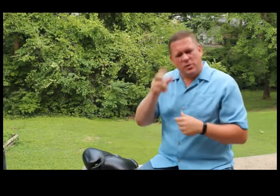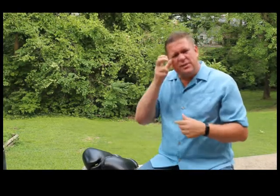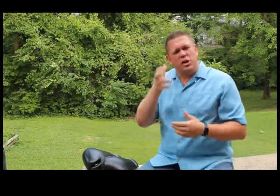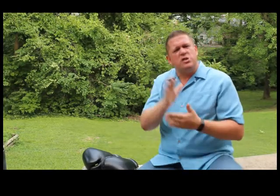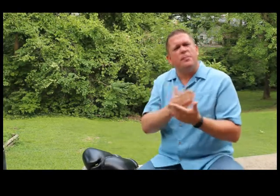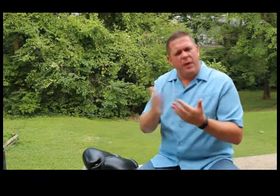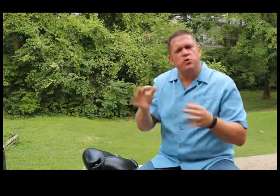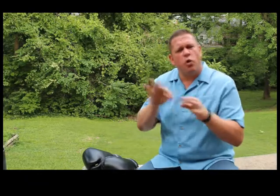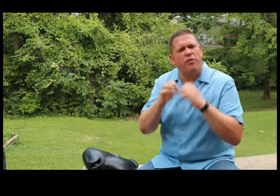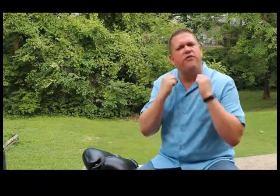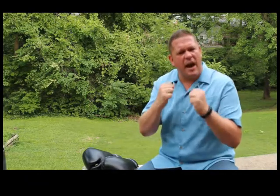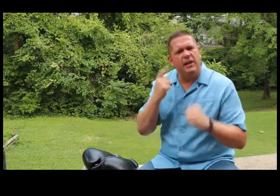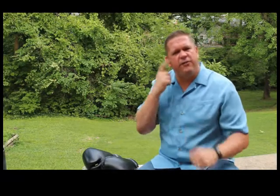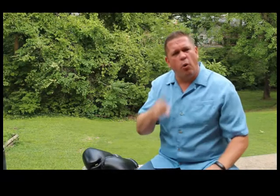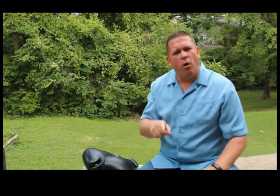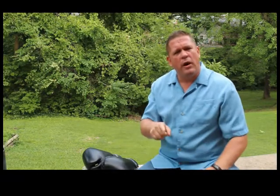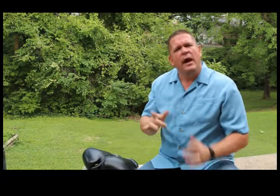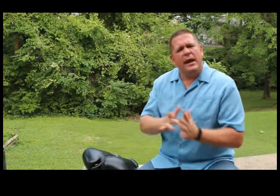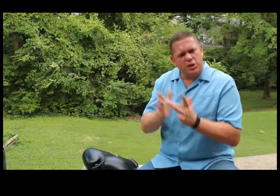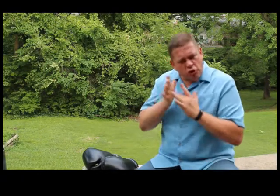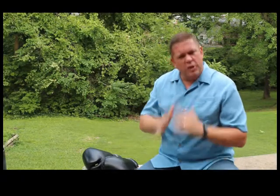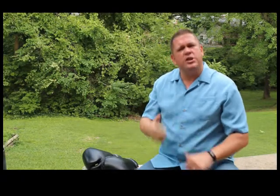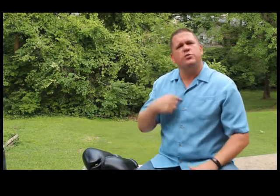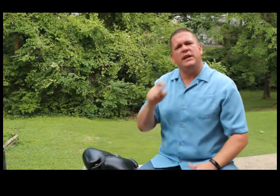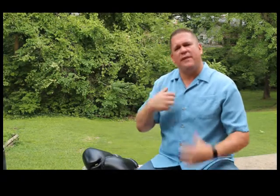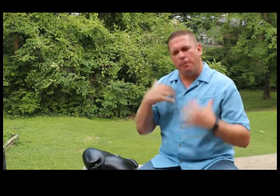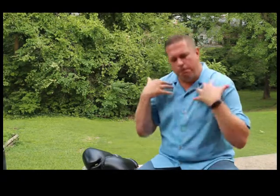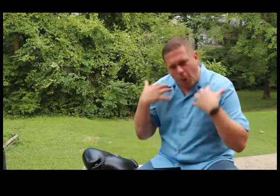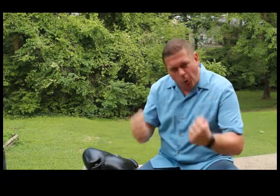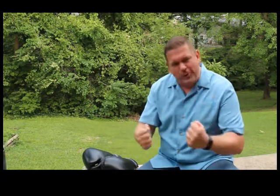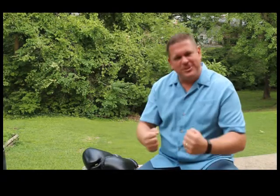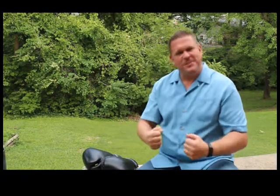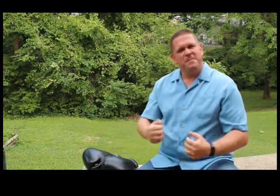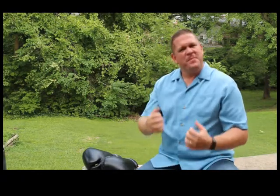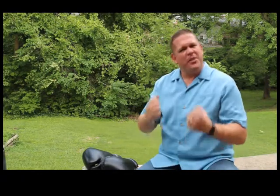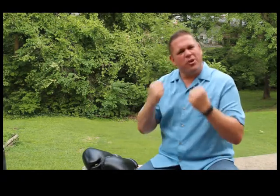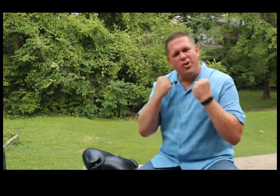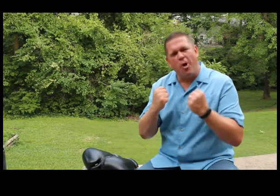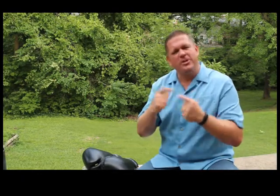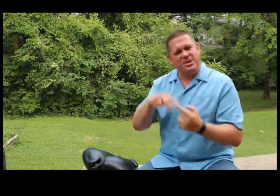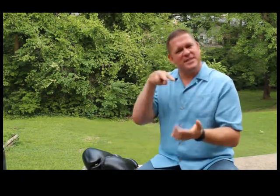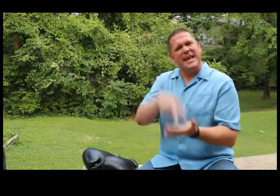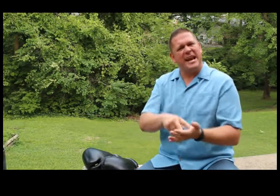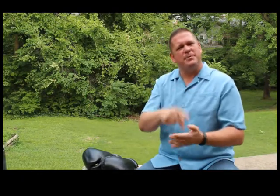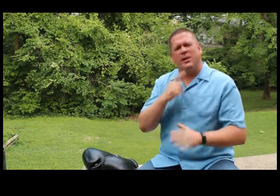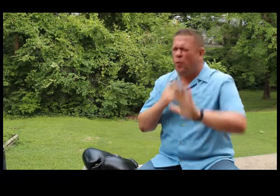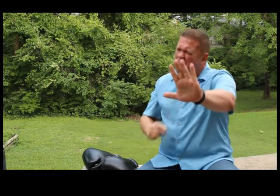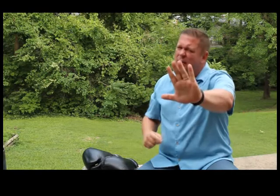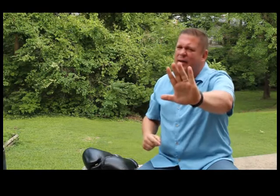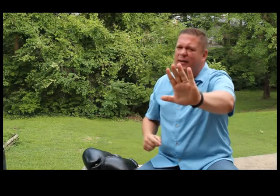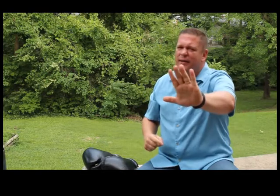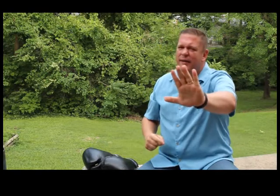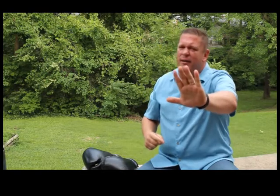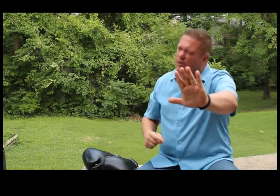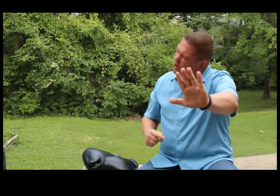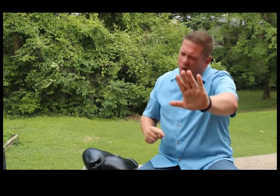So listen, there's some things worth fighting for. And as Christians, we need to have the boldness and the courage to stand up and say, Wait a minute. No, no.